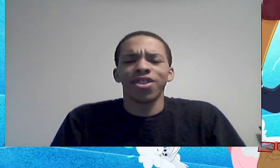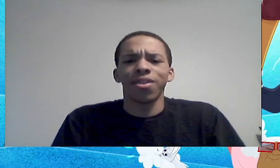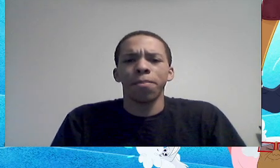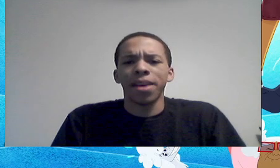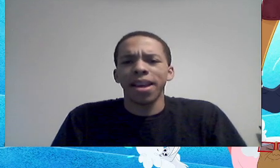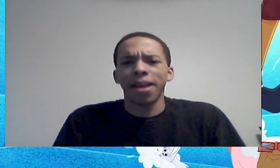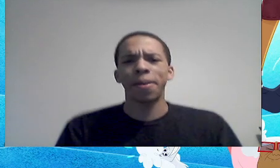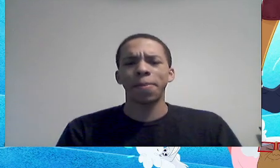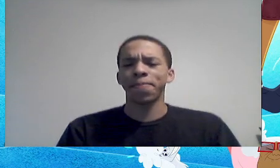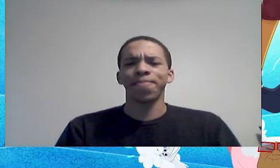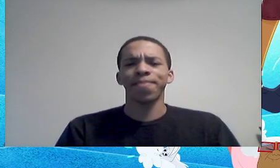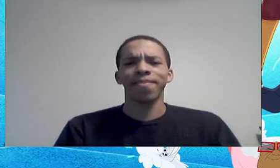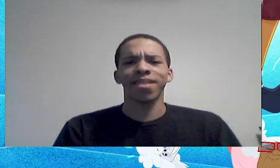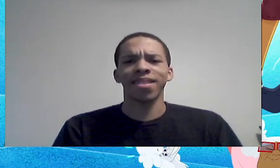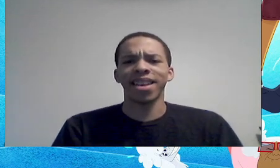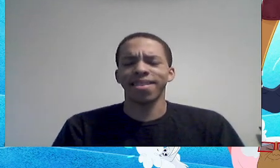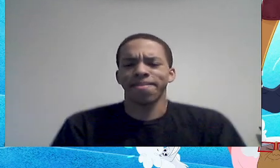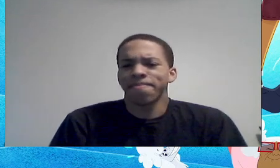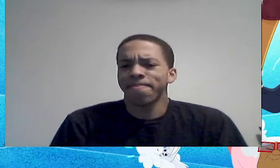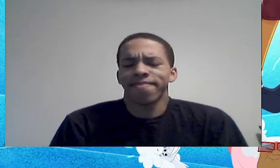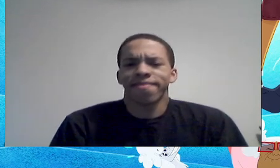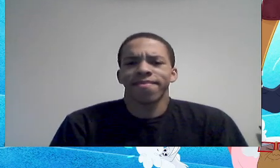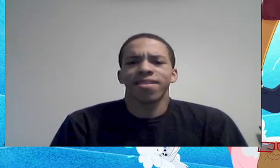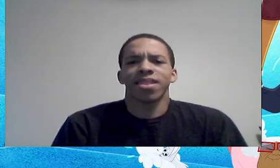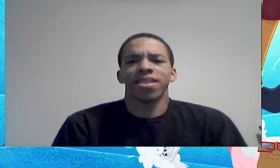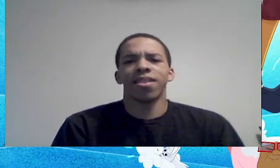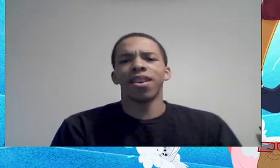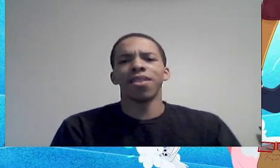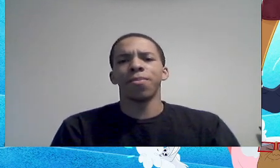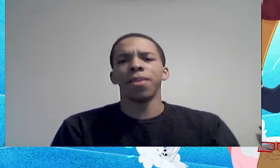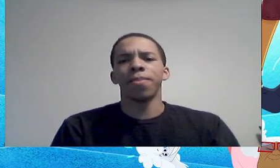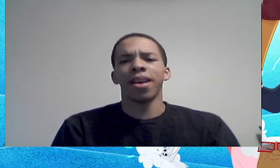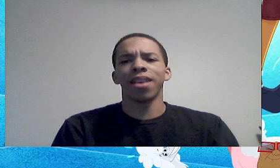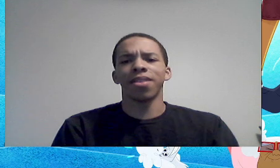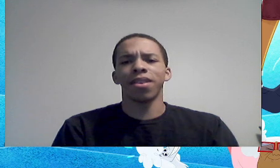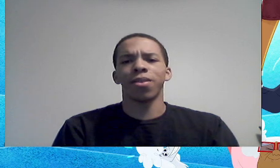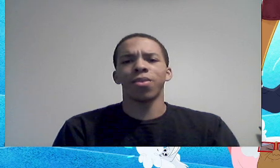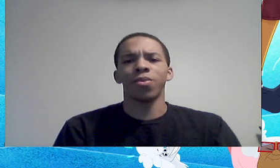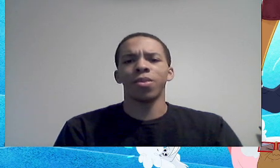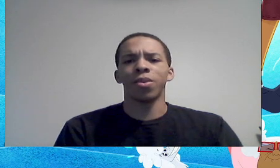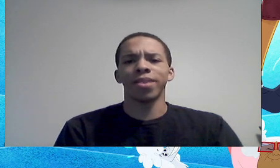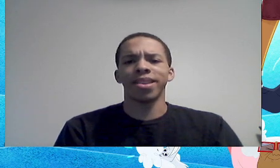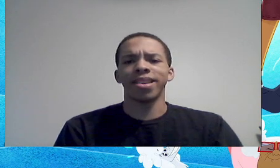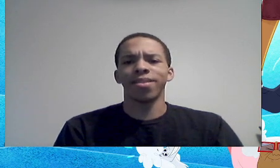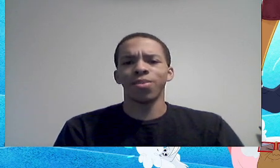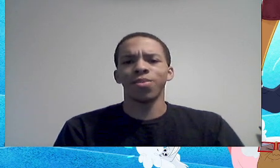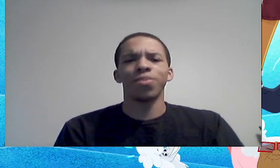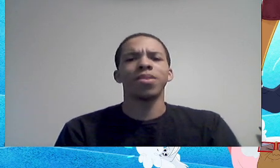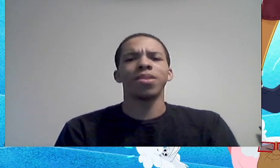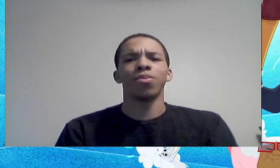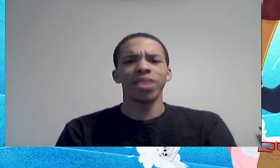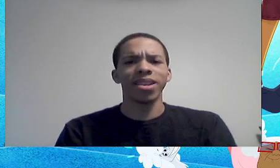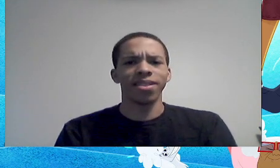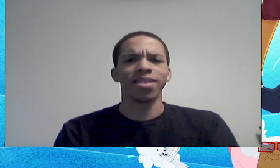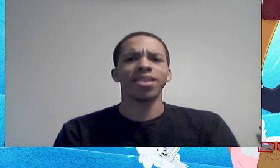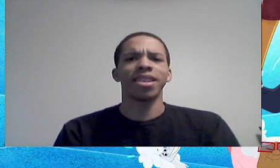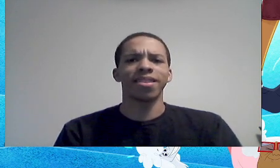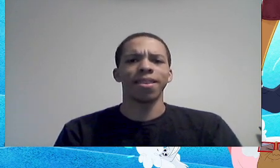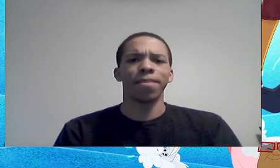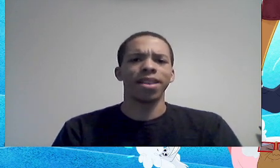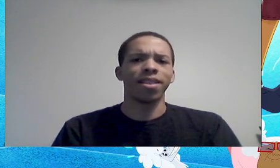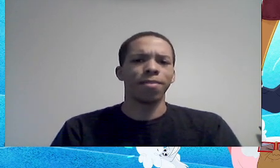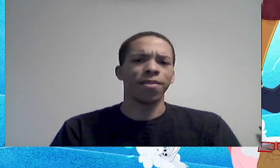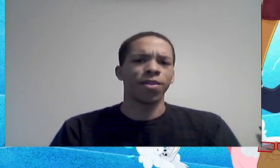should and shouldn't be, like, there are other people out there who will, who will